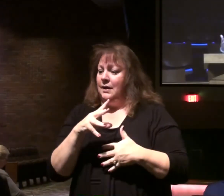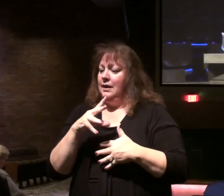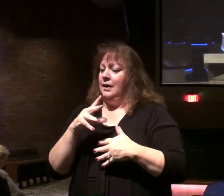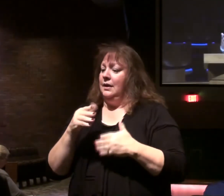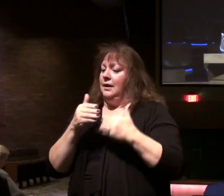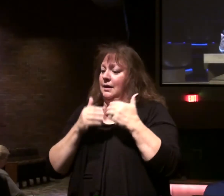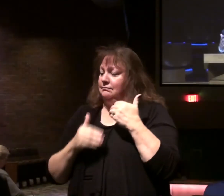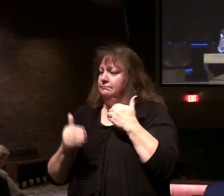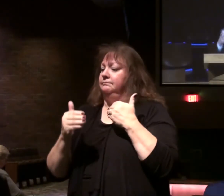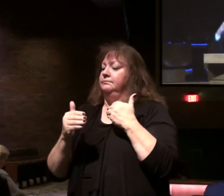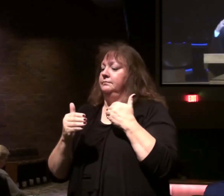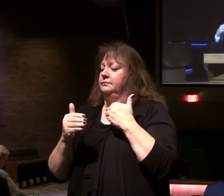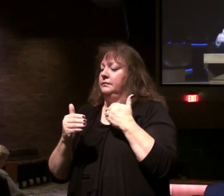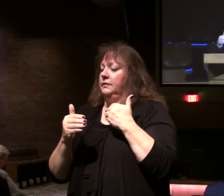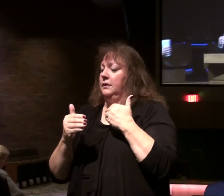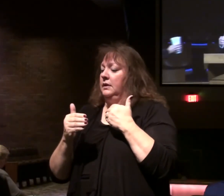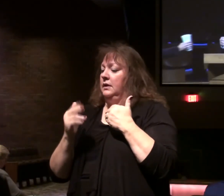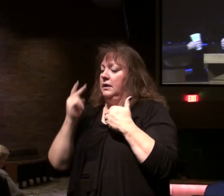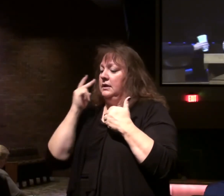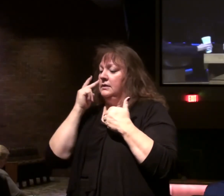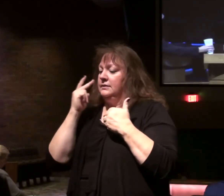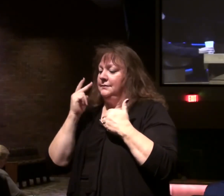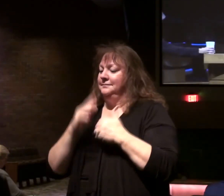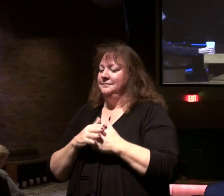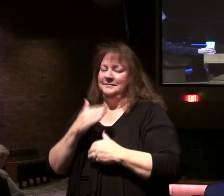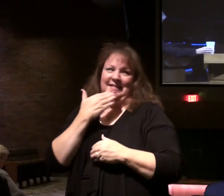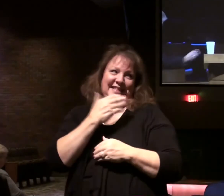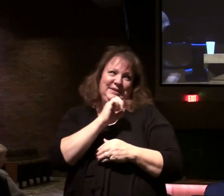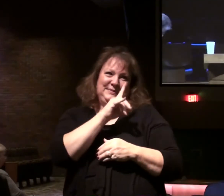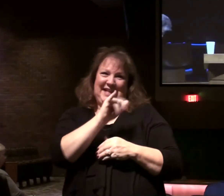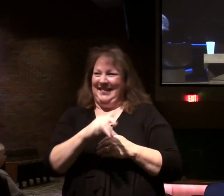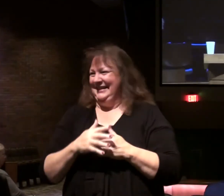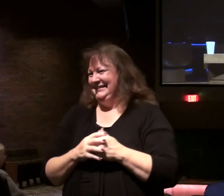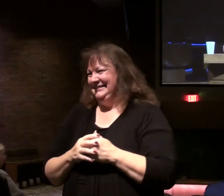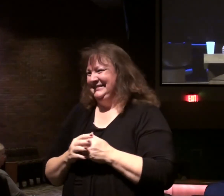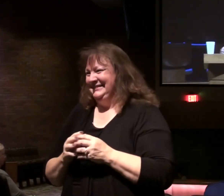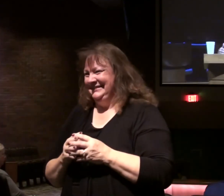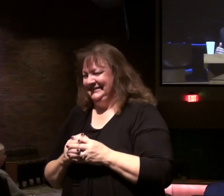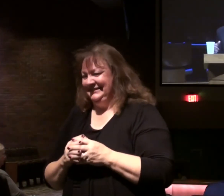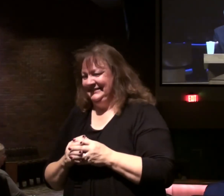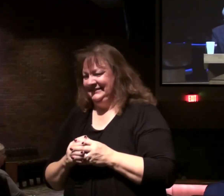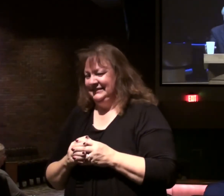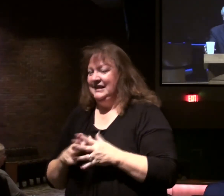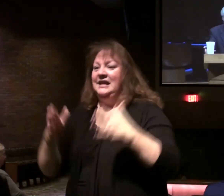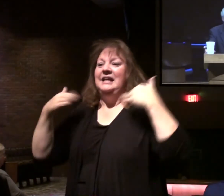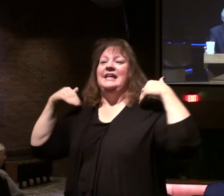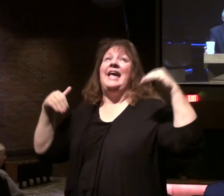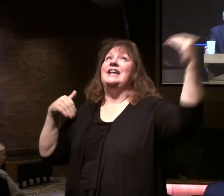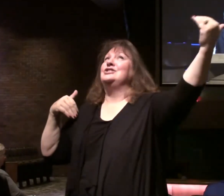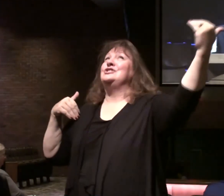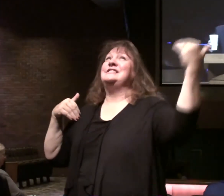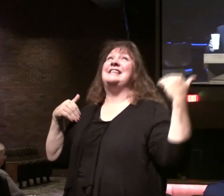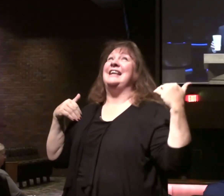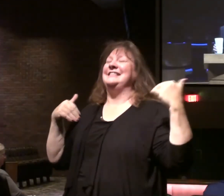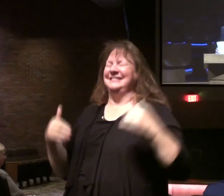on. Now, you see the measuring. Thank you, Sally. The little angel sent them.